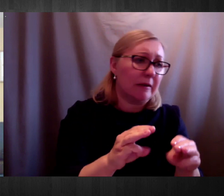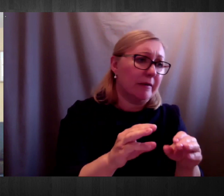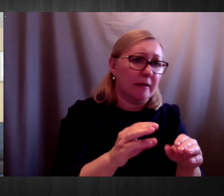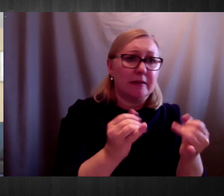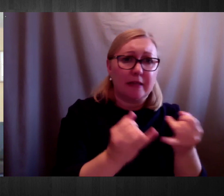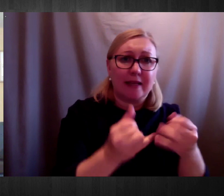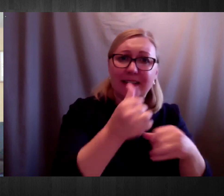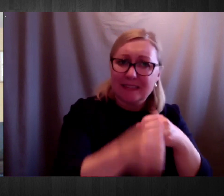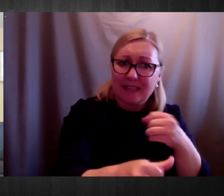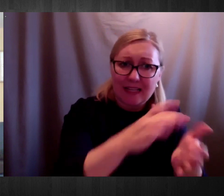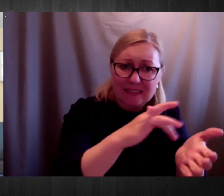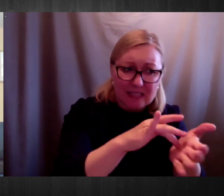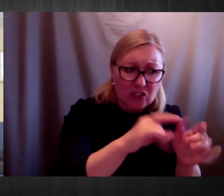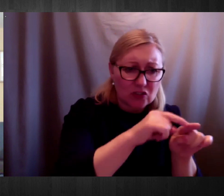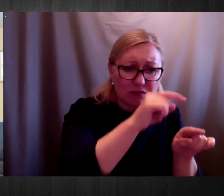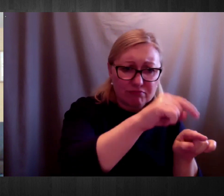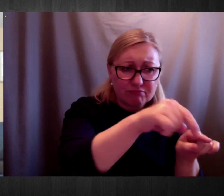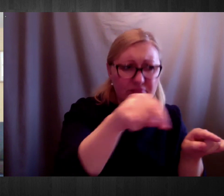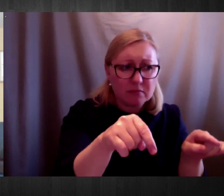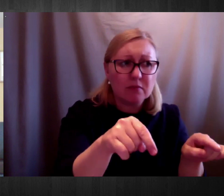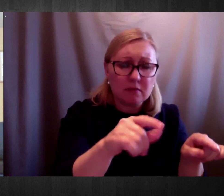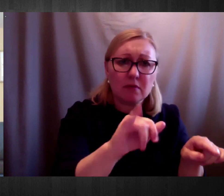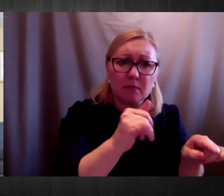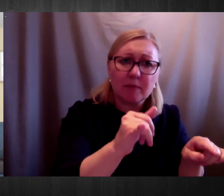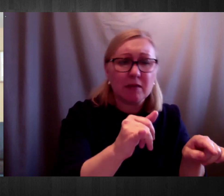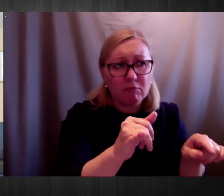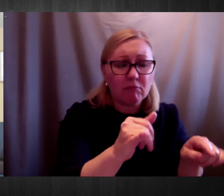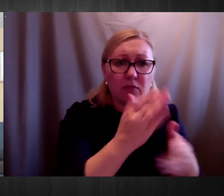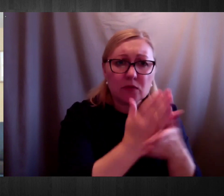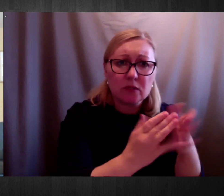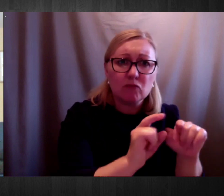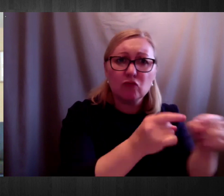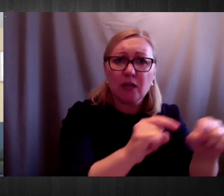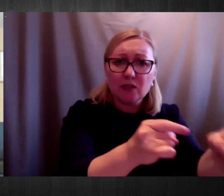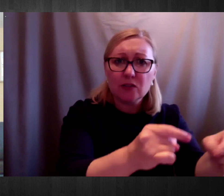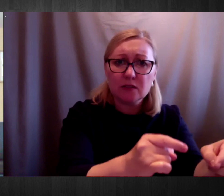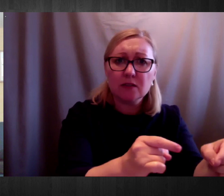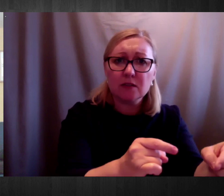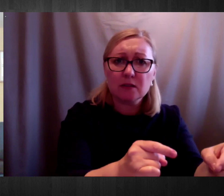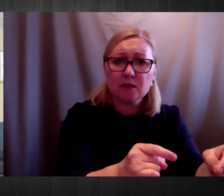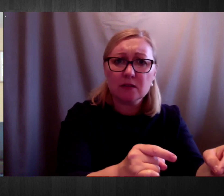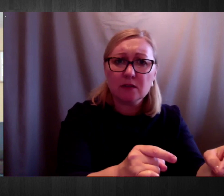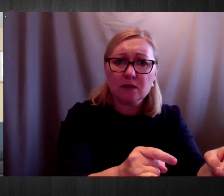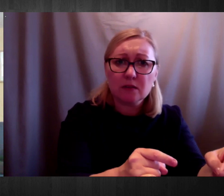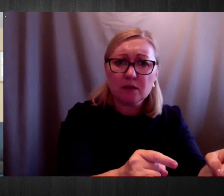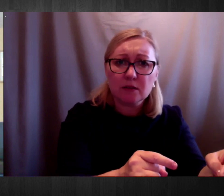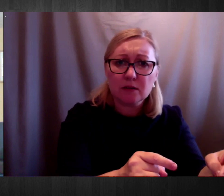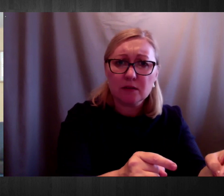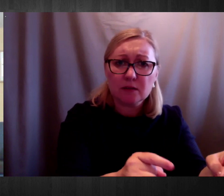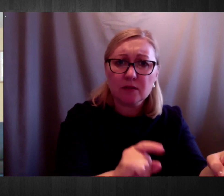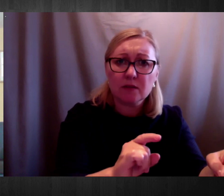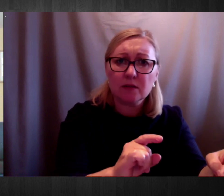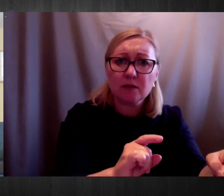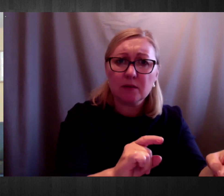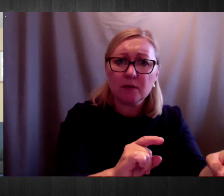we do have to recognize that the disability sector in Ireland can be quite medical models and quite charity models.